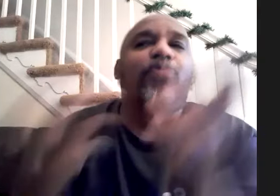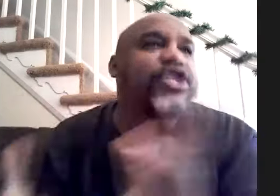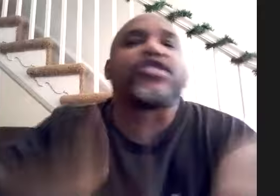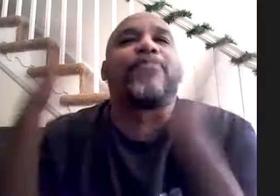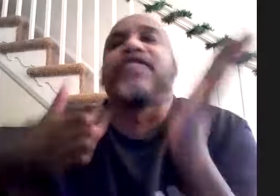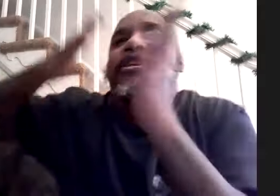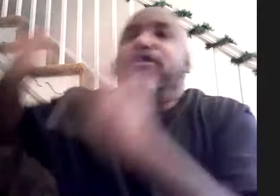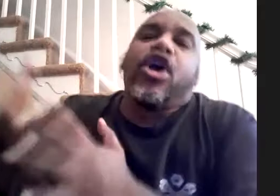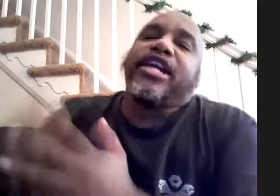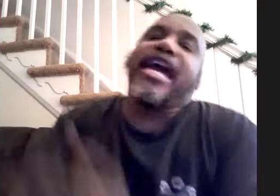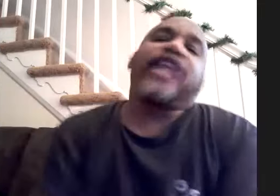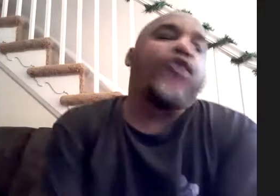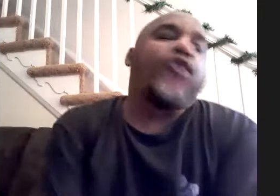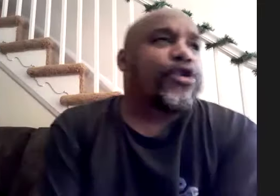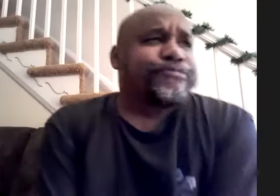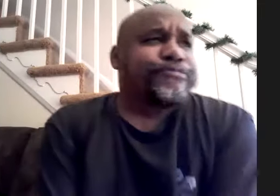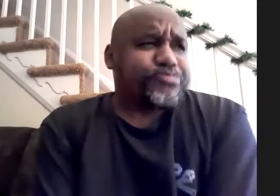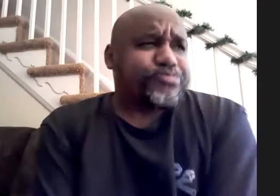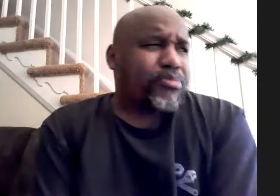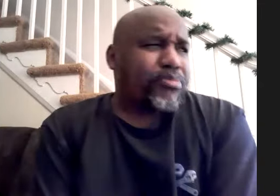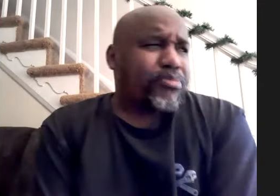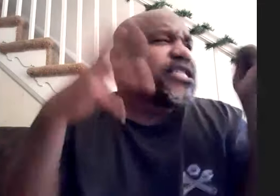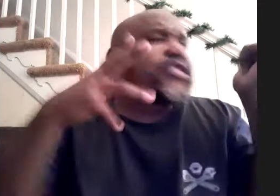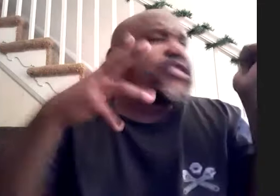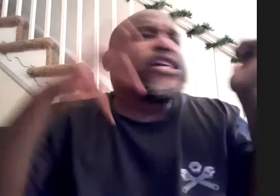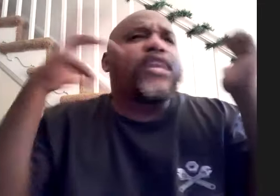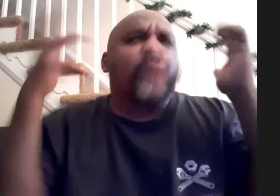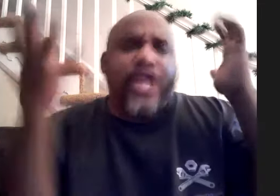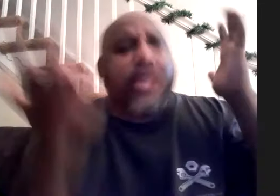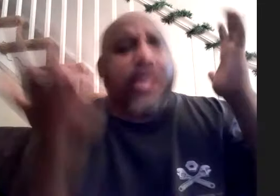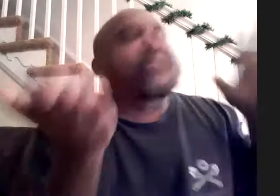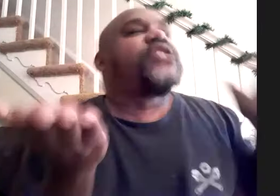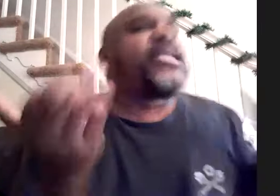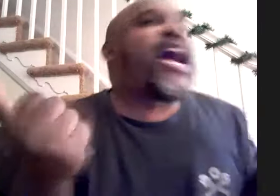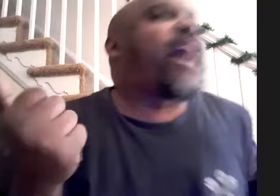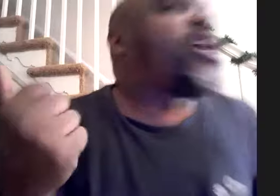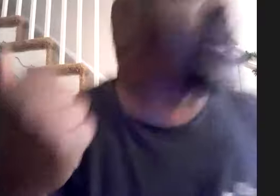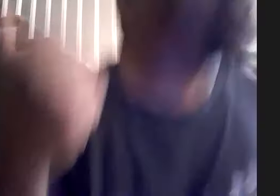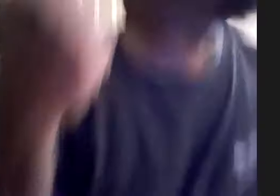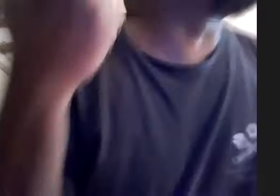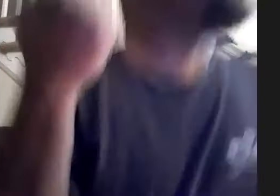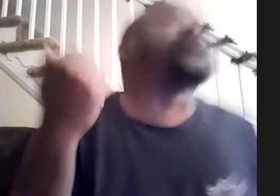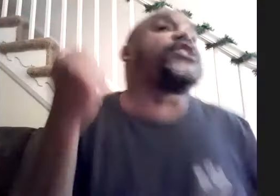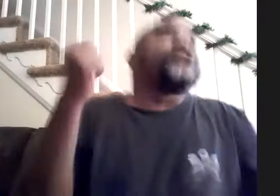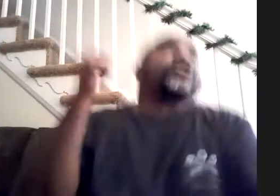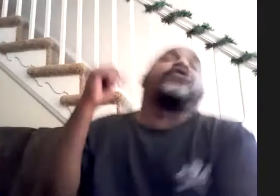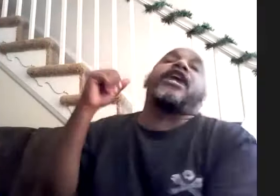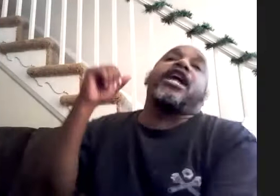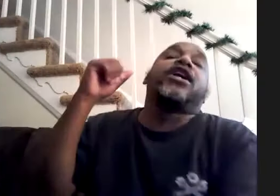h2 and then i started playing full-on at h4 and basically when it comes to the dad again he's been a music teacher and